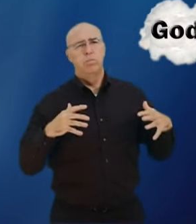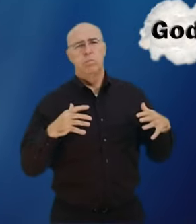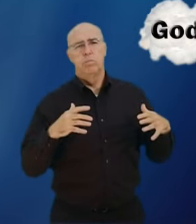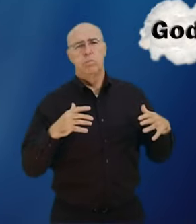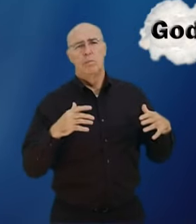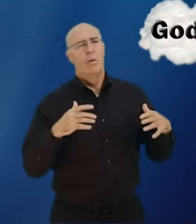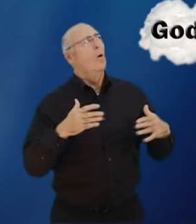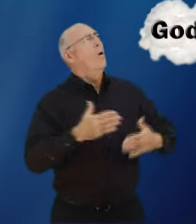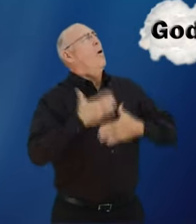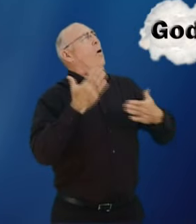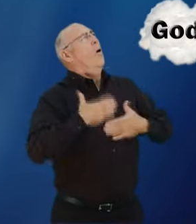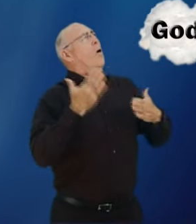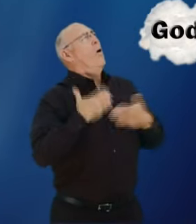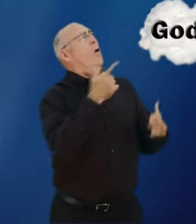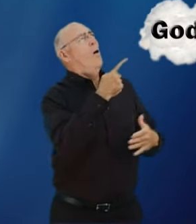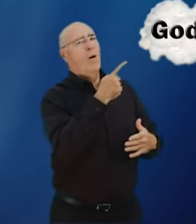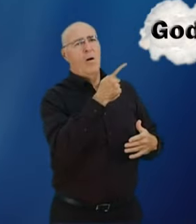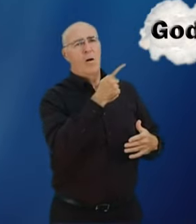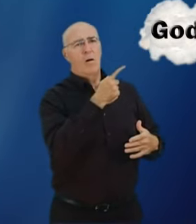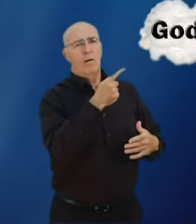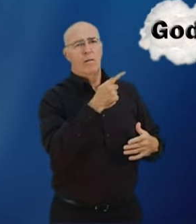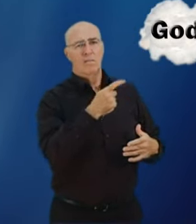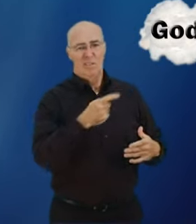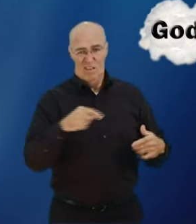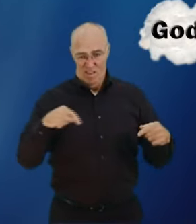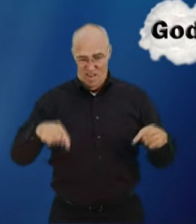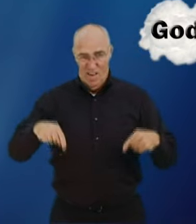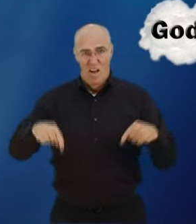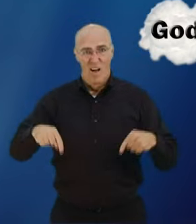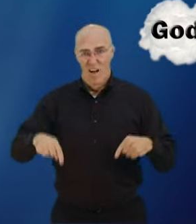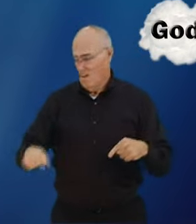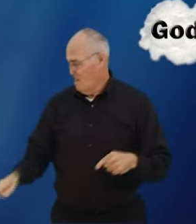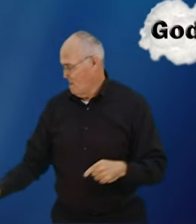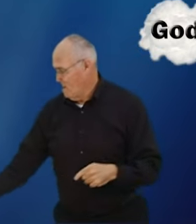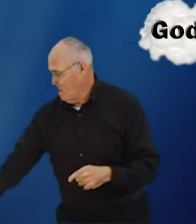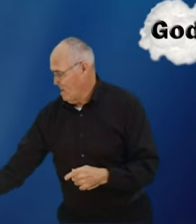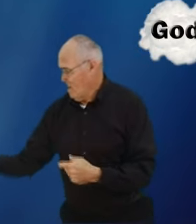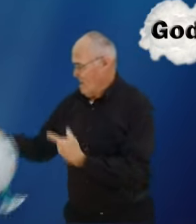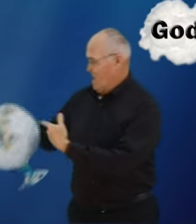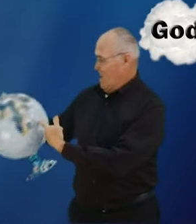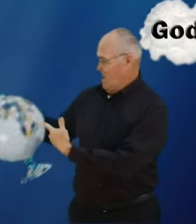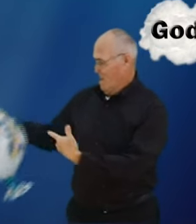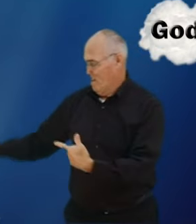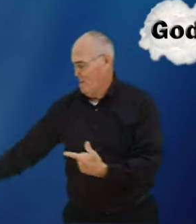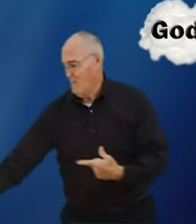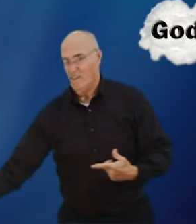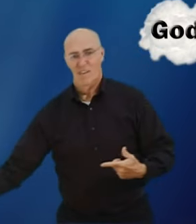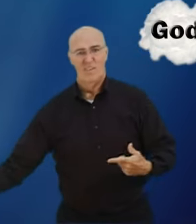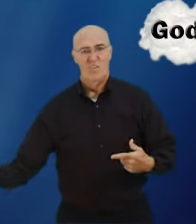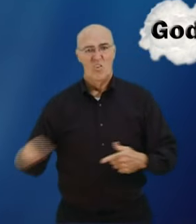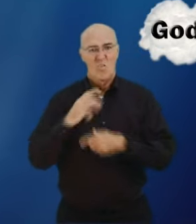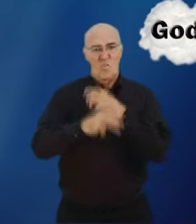God in heaven has joy and gladness but here on earth